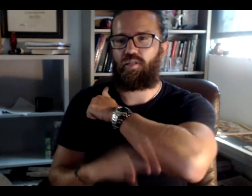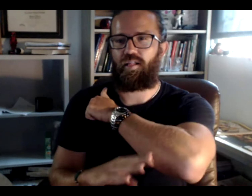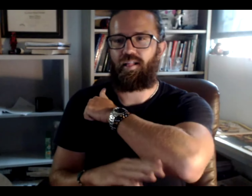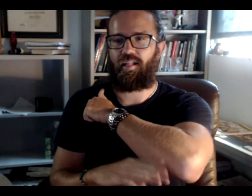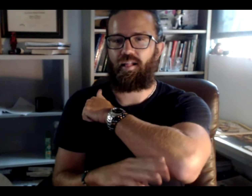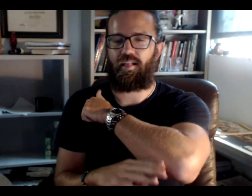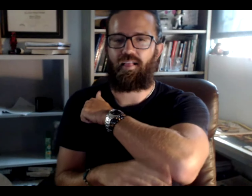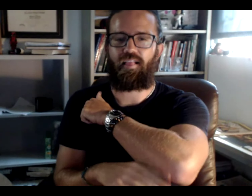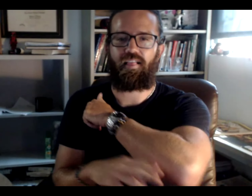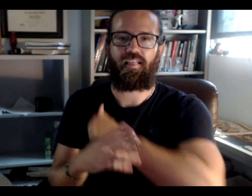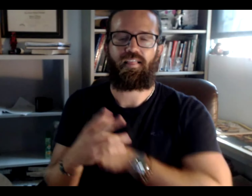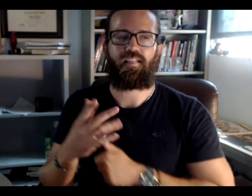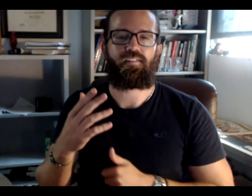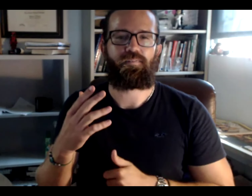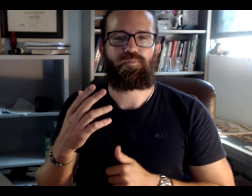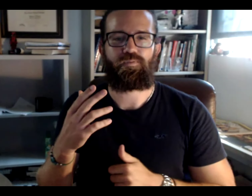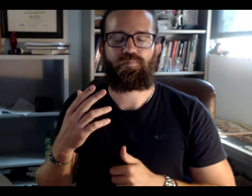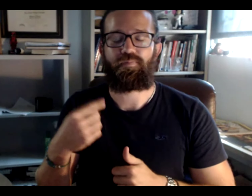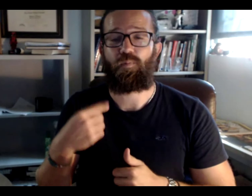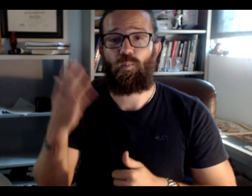I made that video last fall.